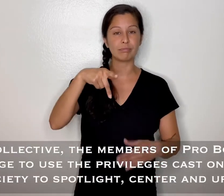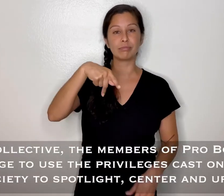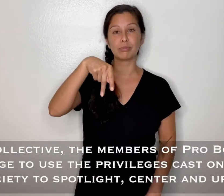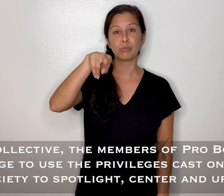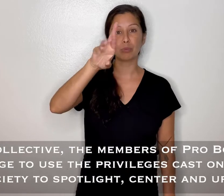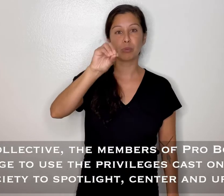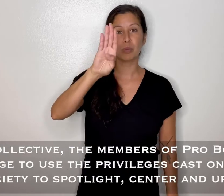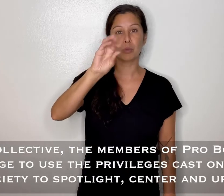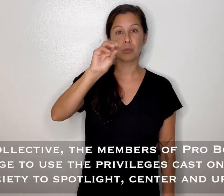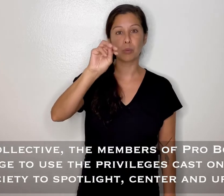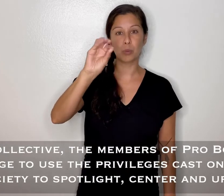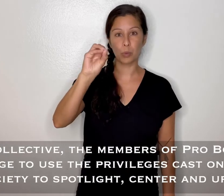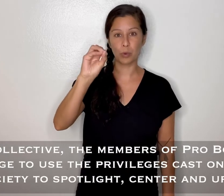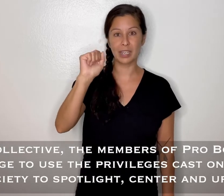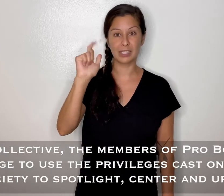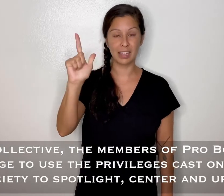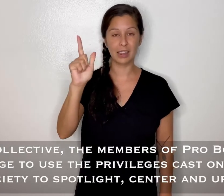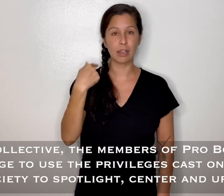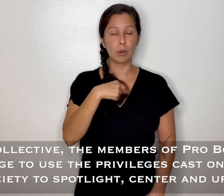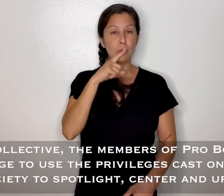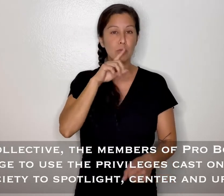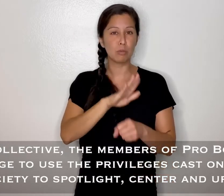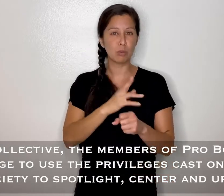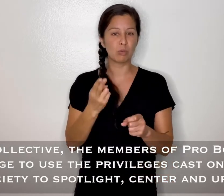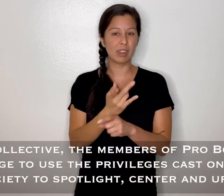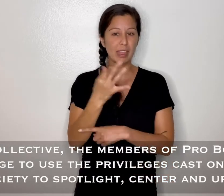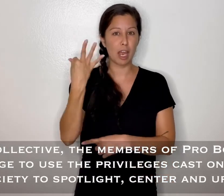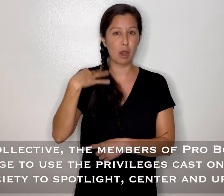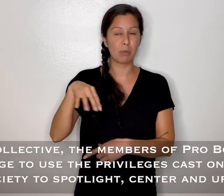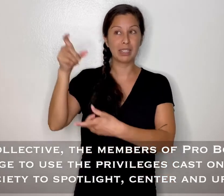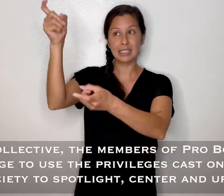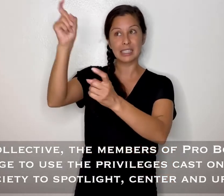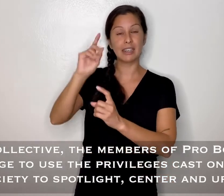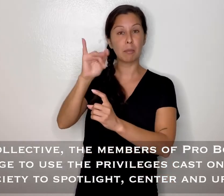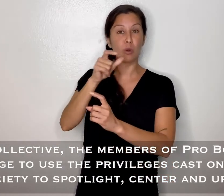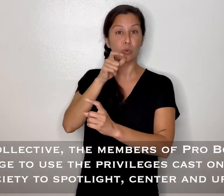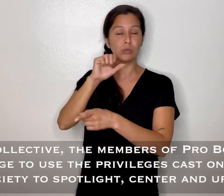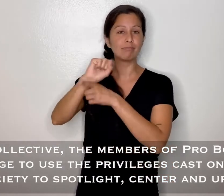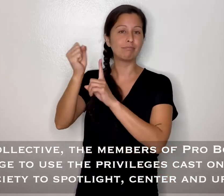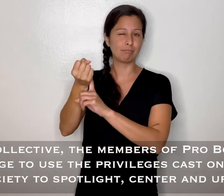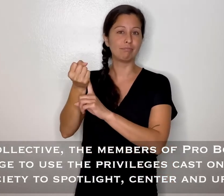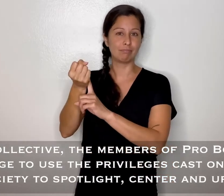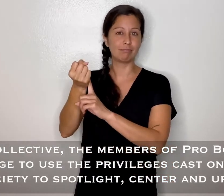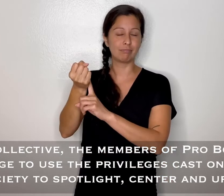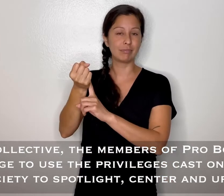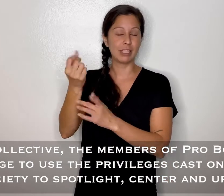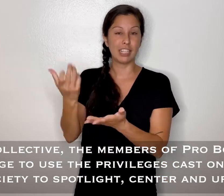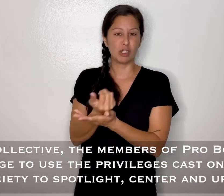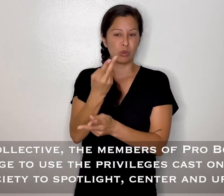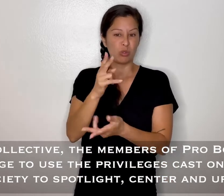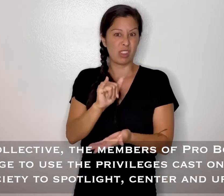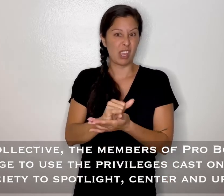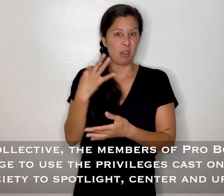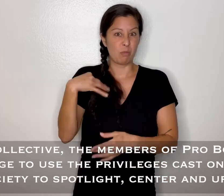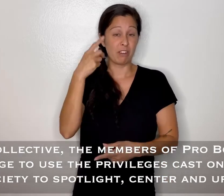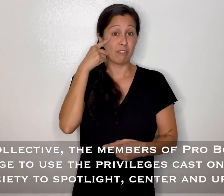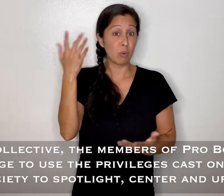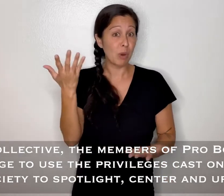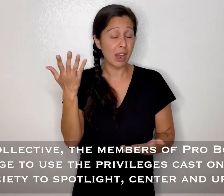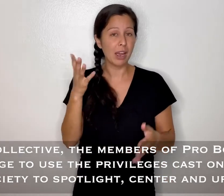As a collective, the members of Pro Bono ASL pledge to use the privileges cast on us by society to spotlight,